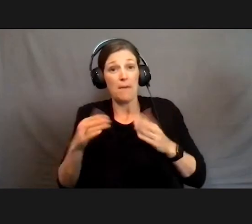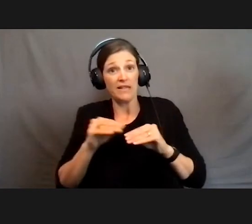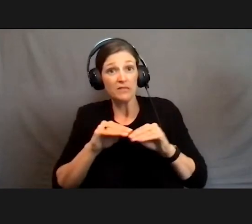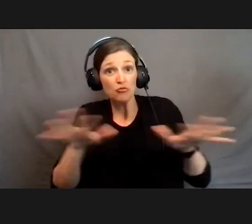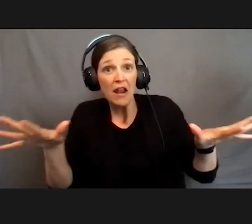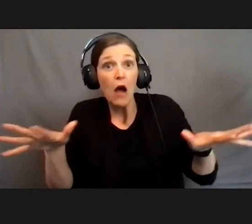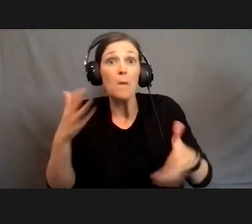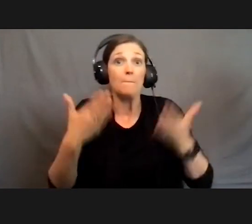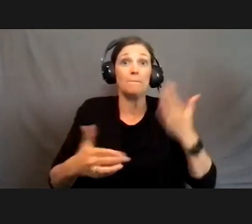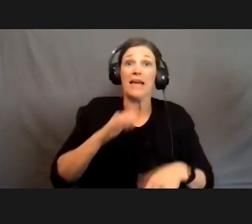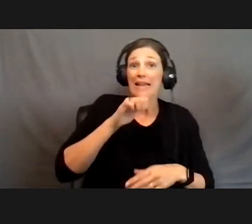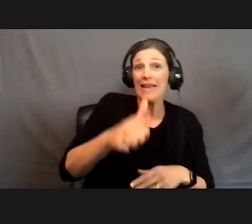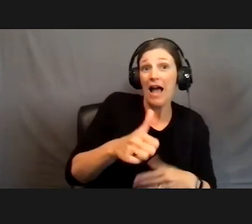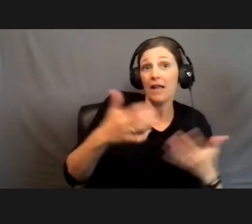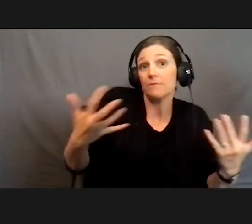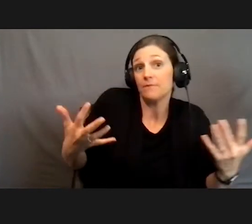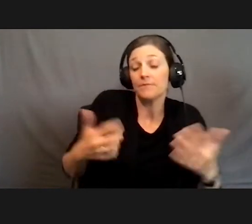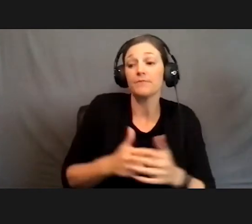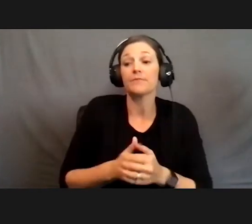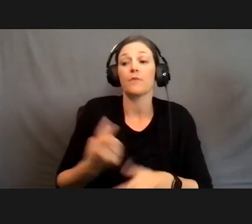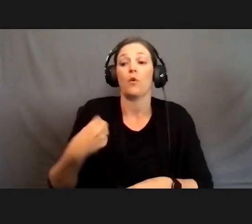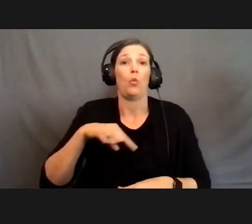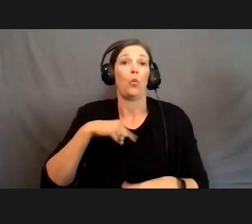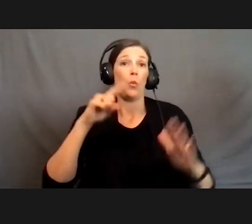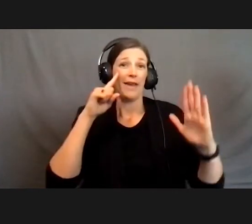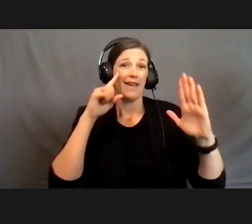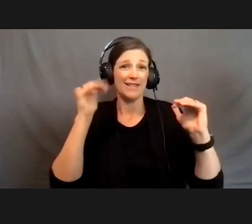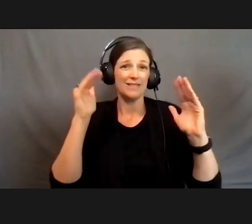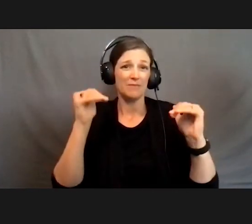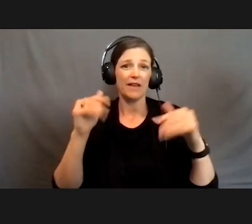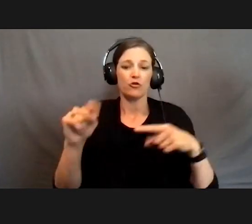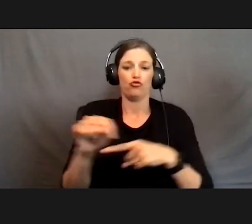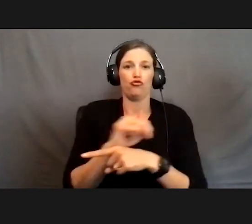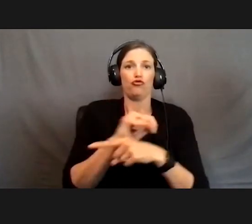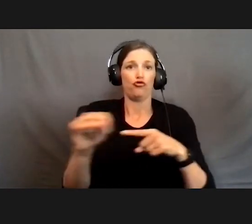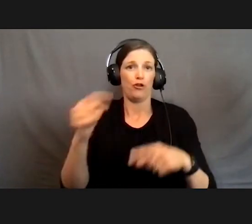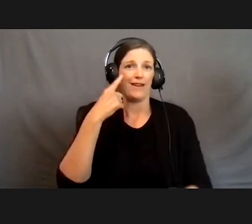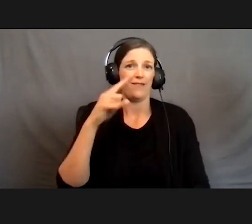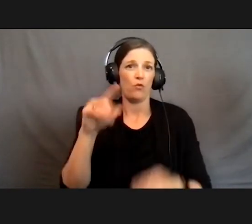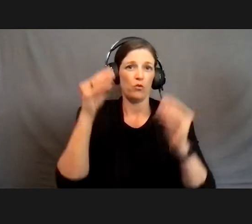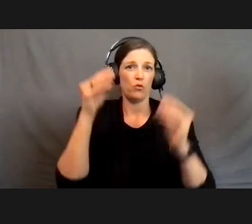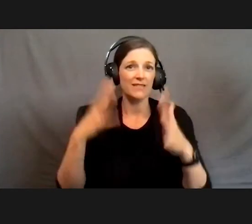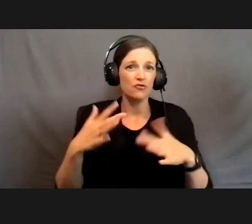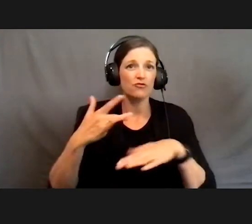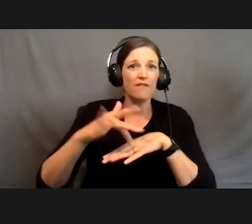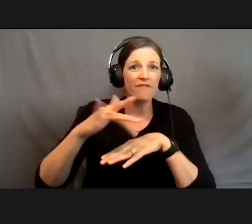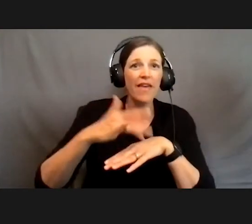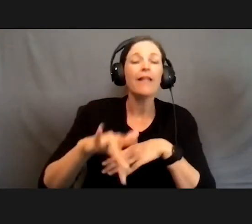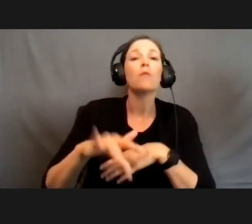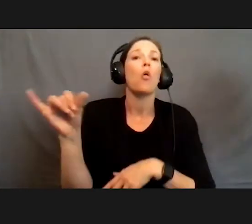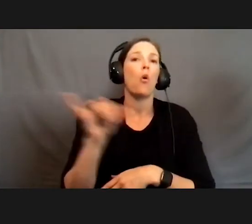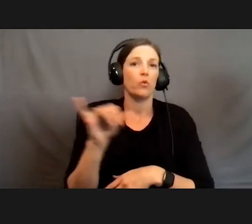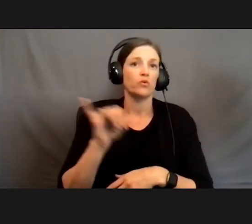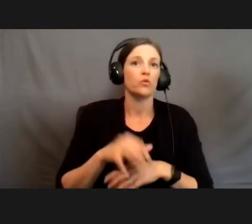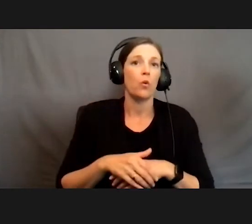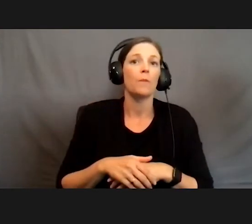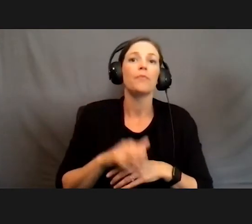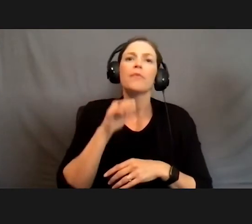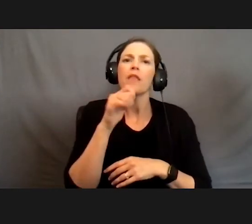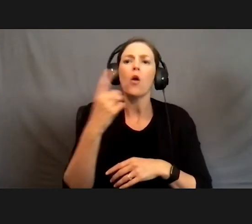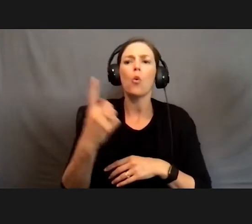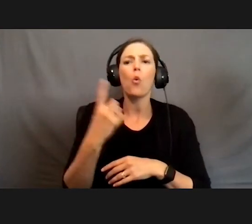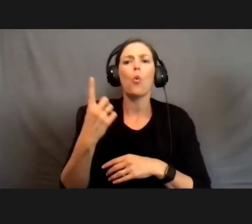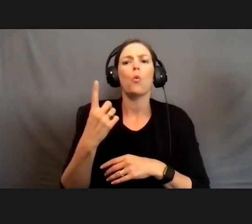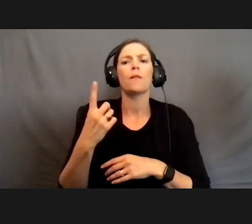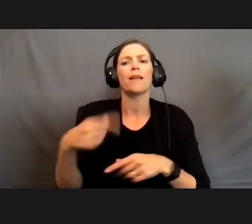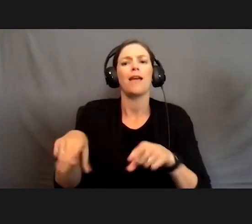But we anticipate that there will be training for faculty available as well. Not only as modules embedded